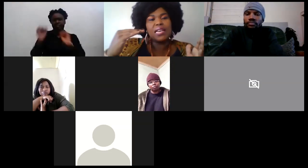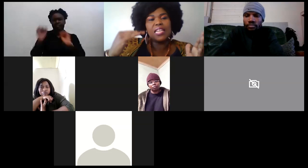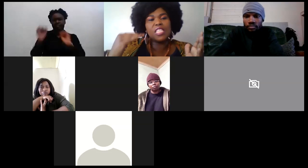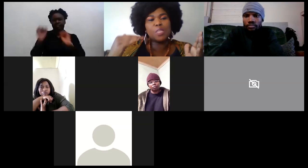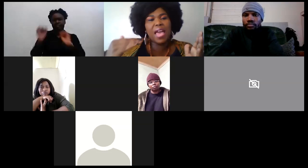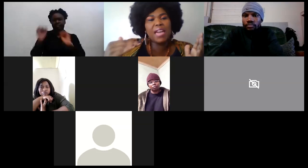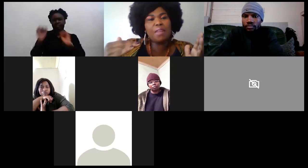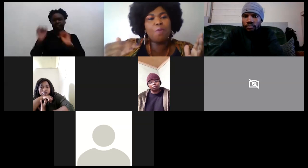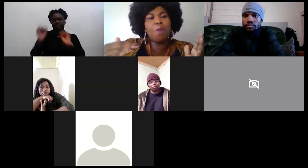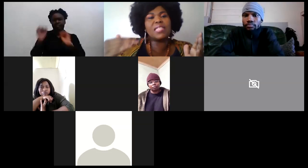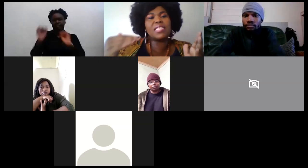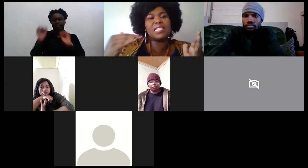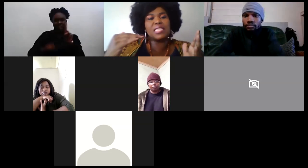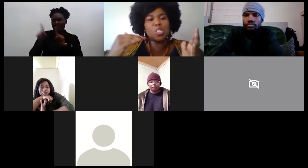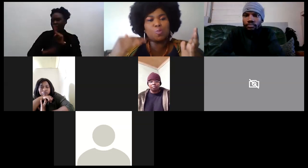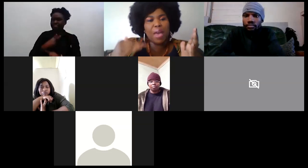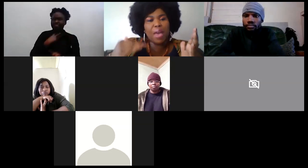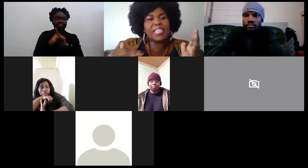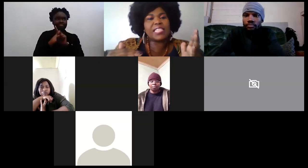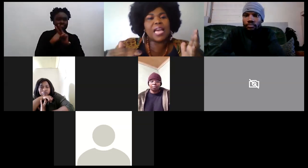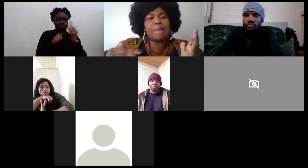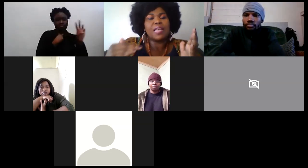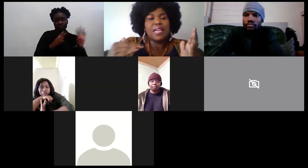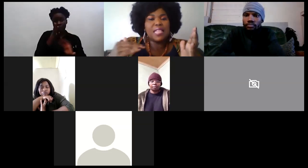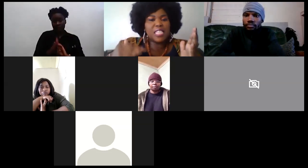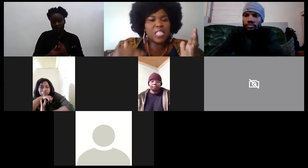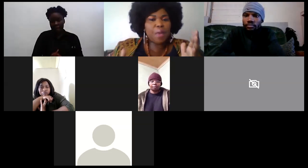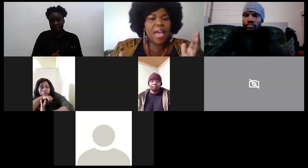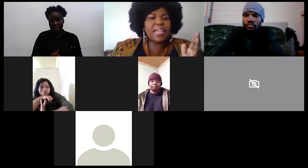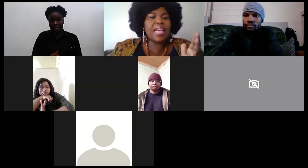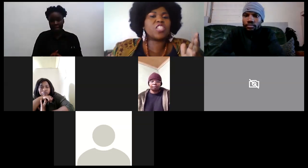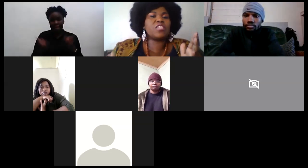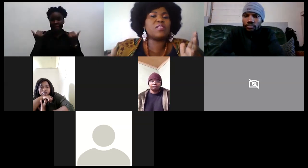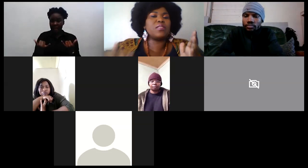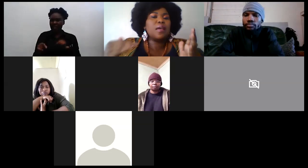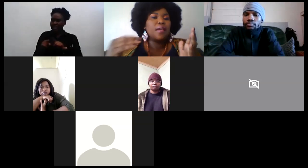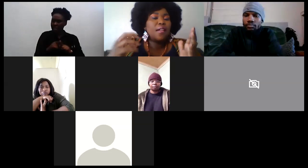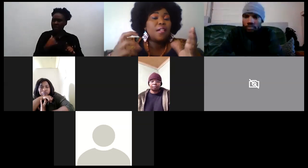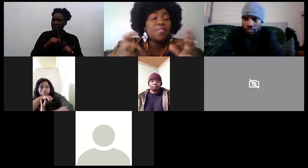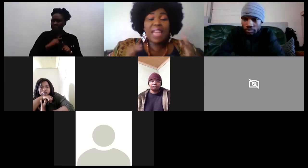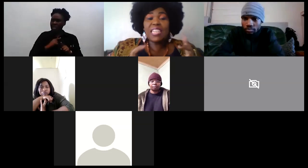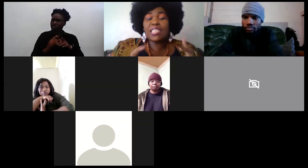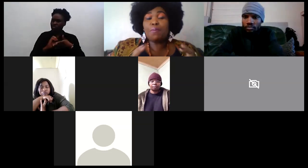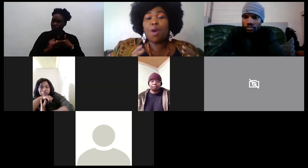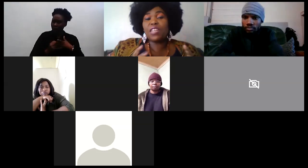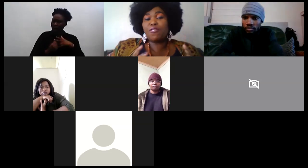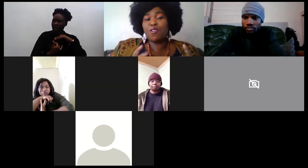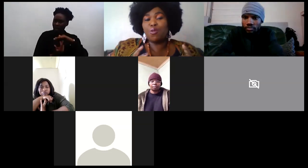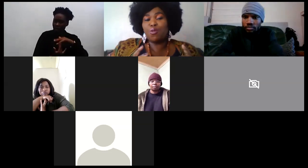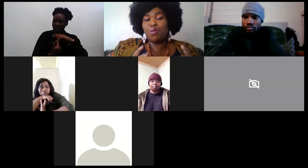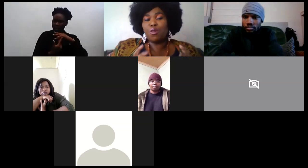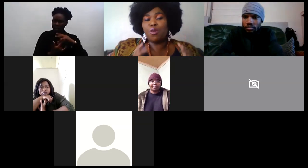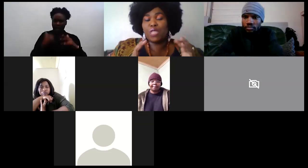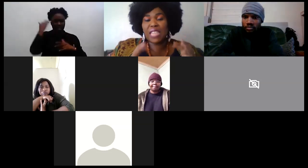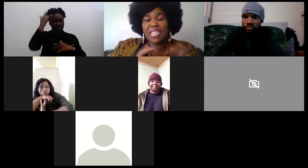these inspiring moments these inspiring steps these inspiring actions then it's important for